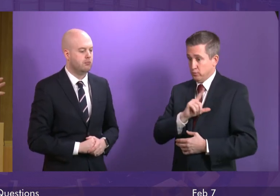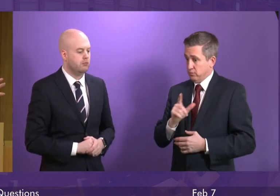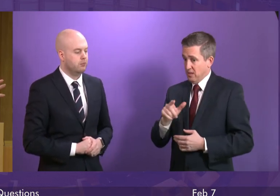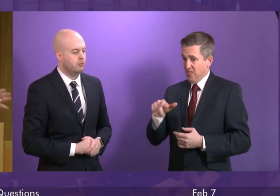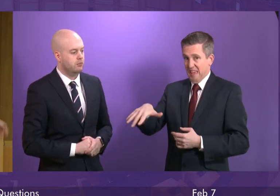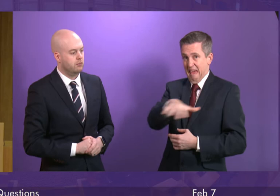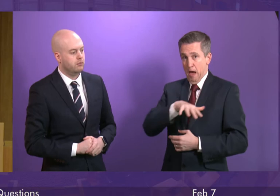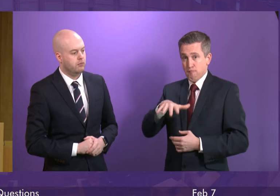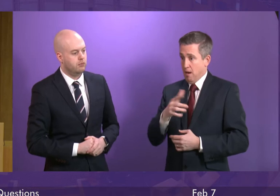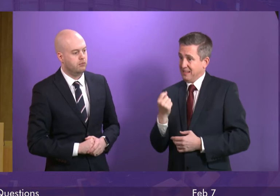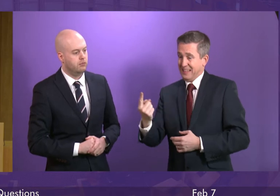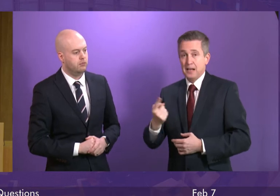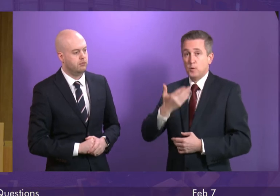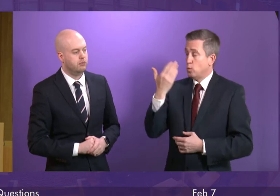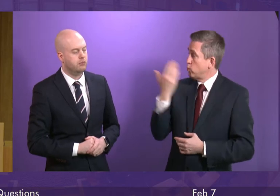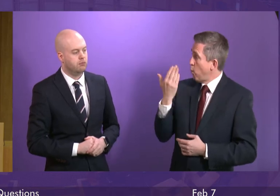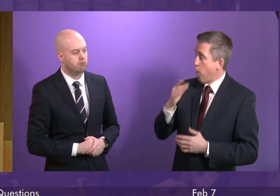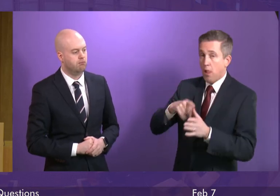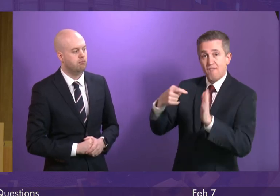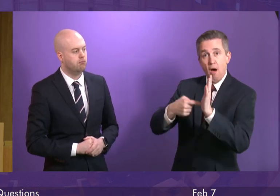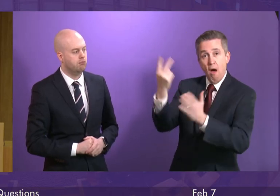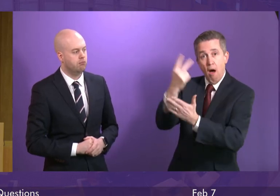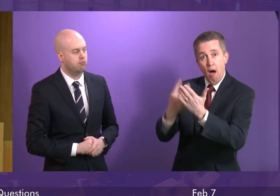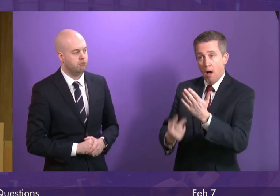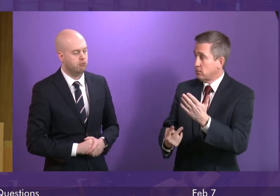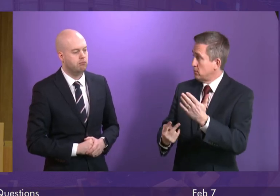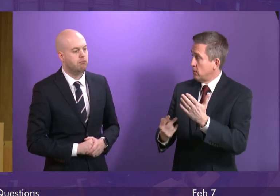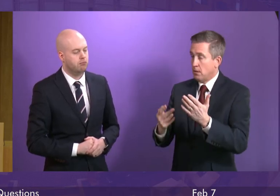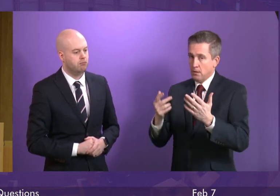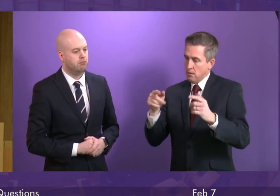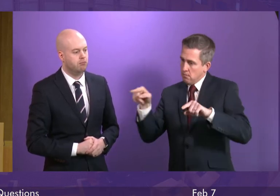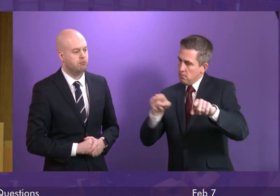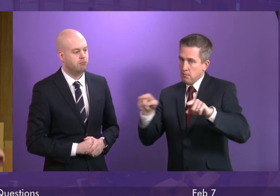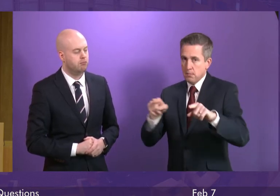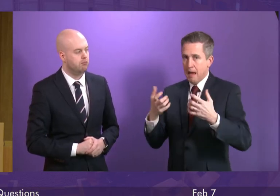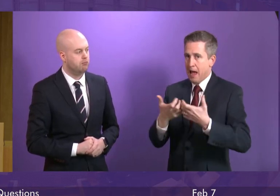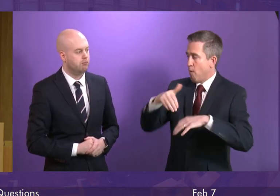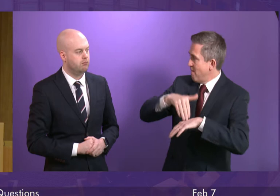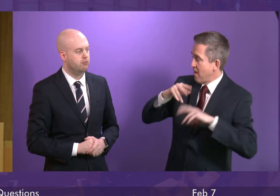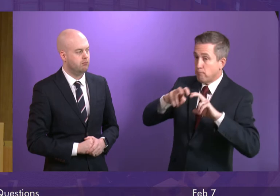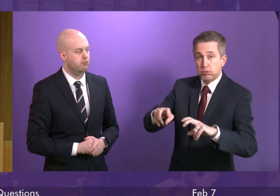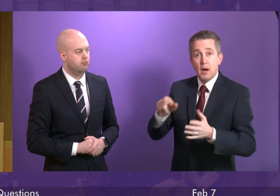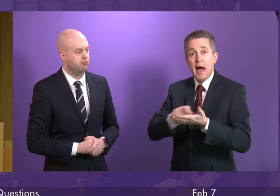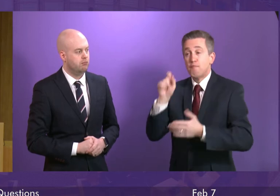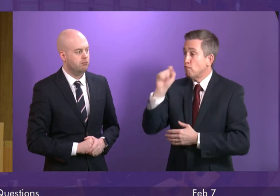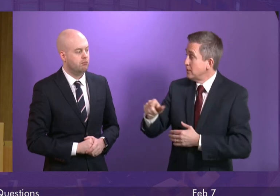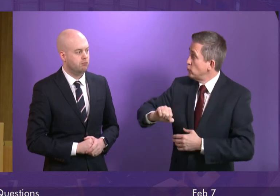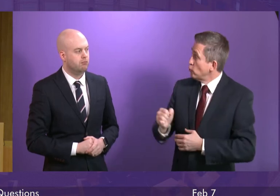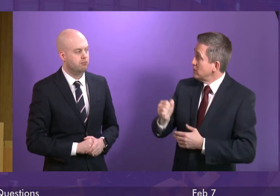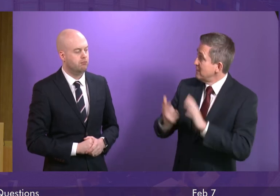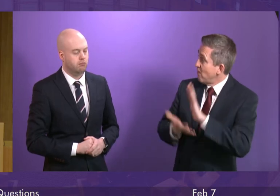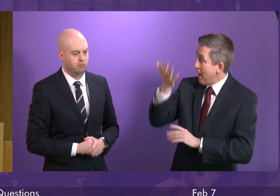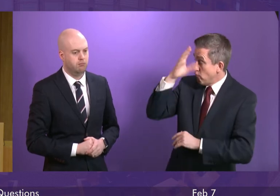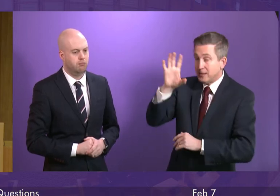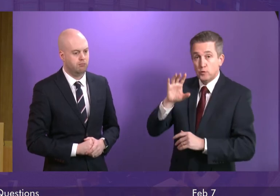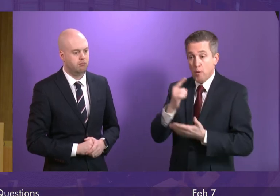the School of Art, and what effect that may have on the investigation. have written to the Scottish Fire and Rescue Services in regarding